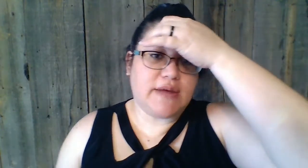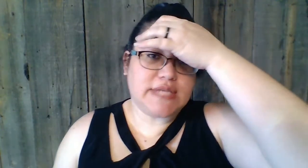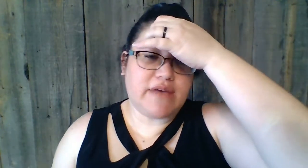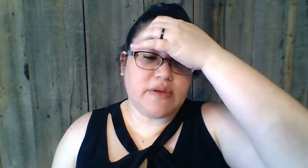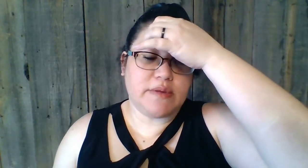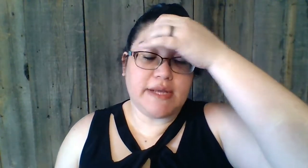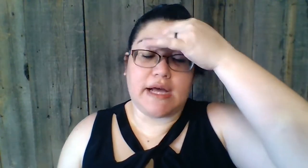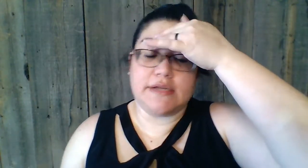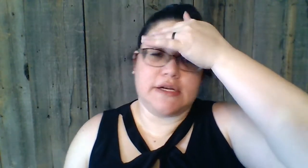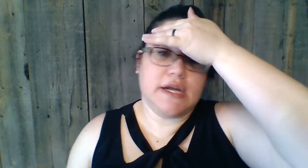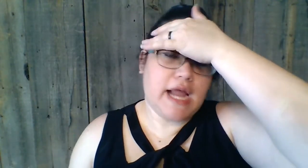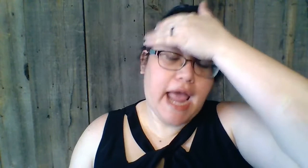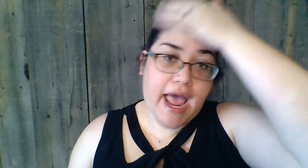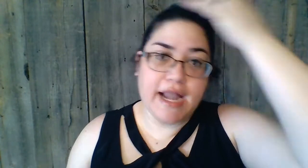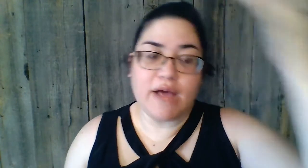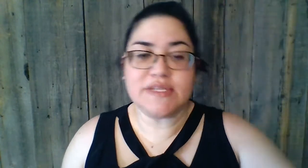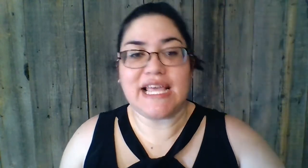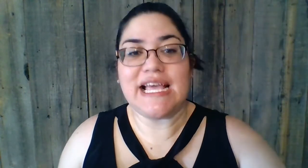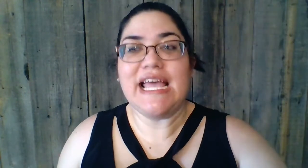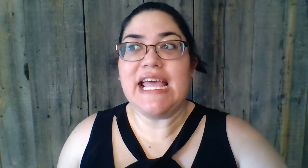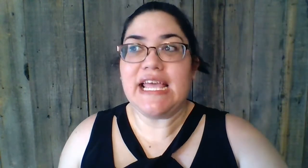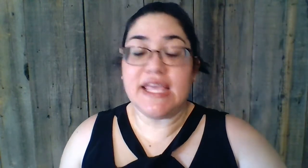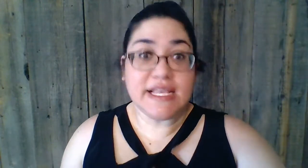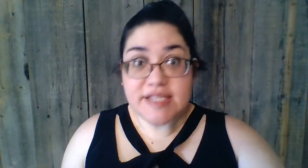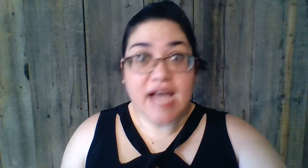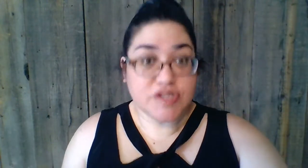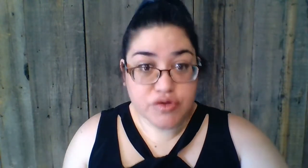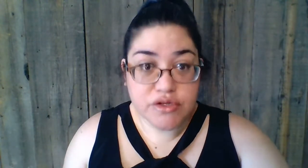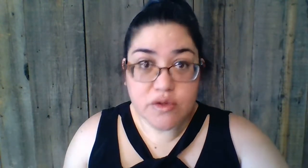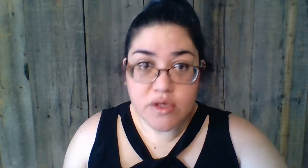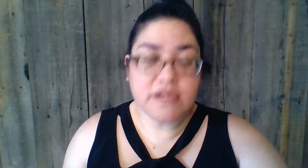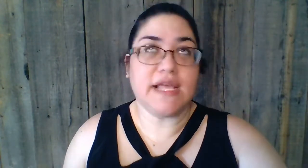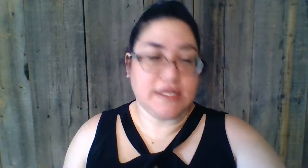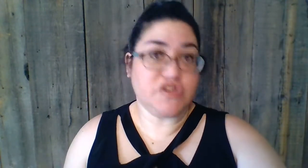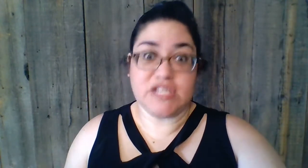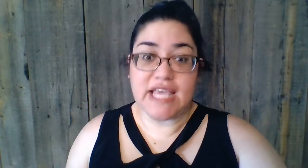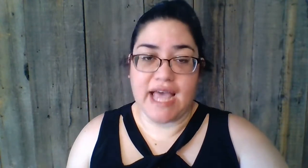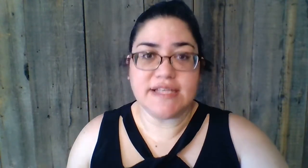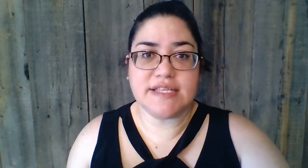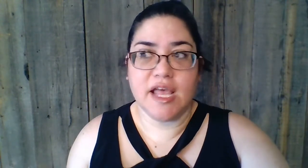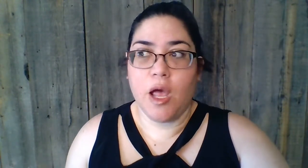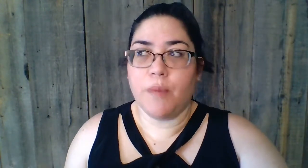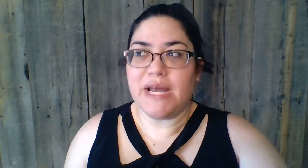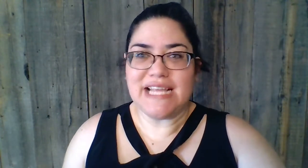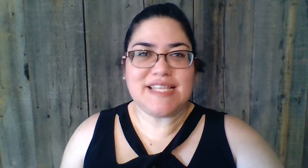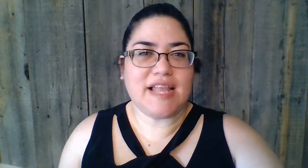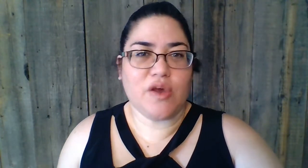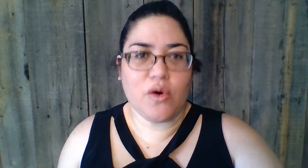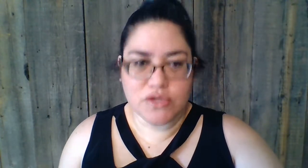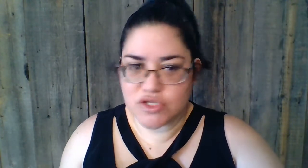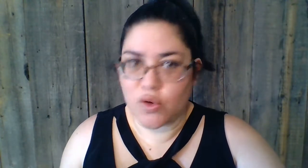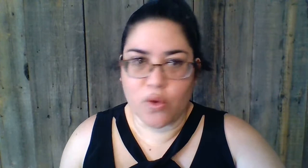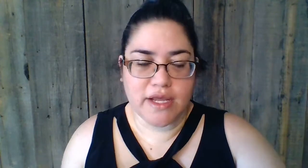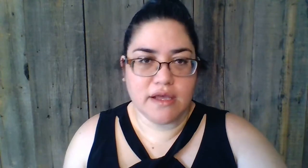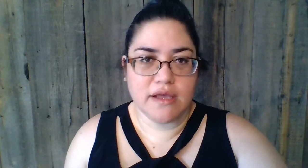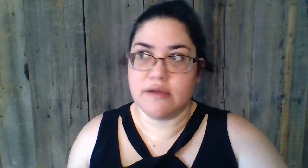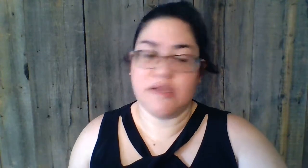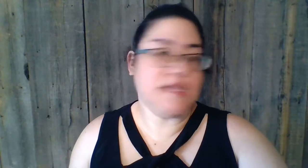I was having with my doctor. And I was like, is that true? The answer is yes. But is that the whole story? The